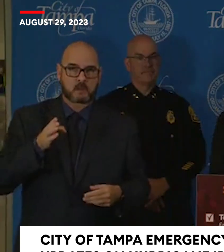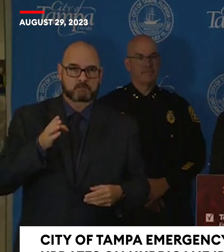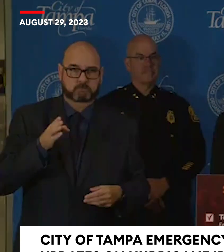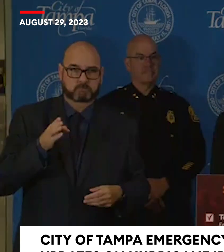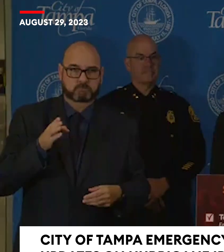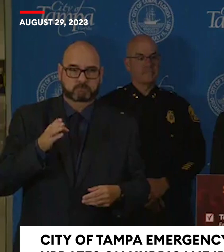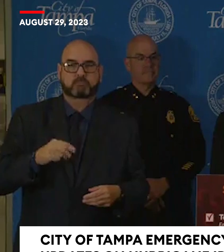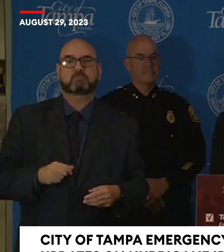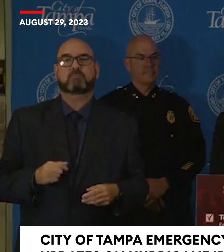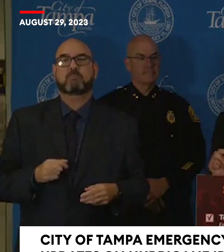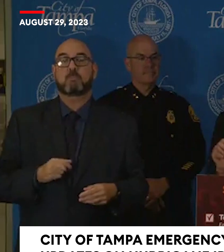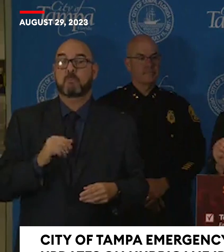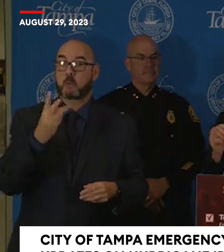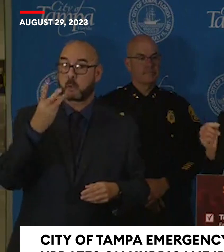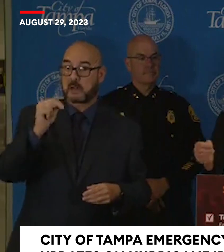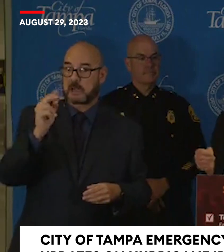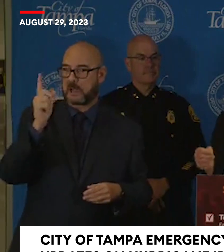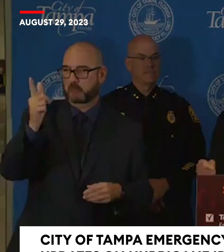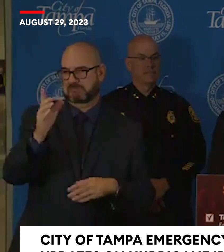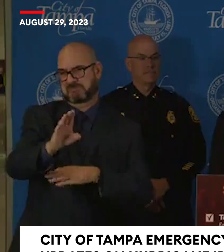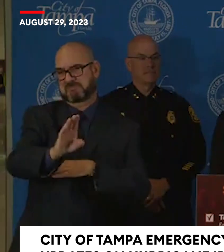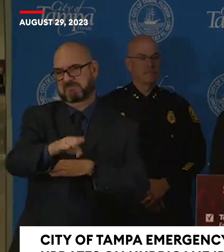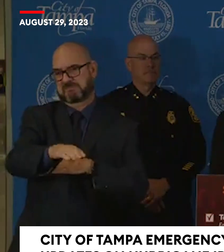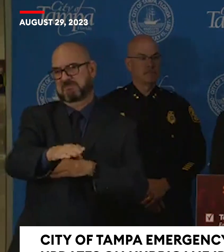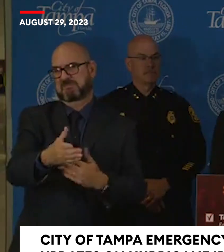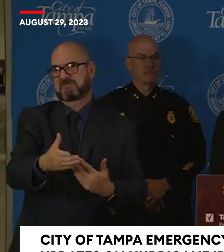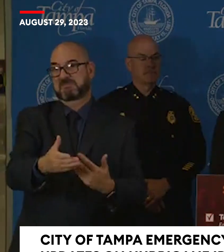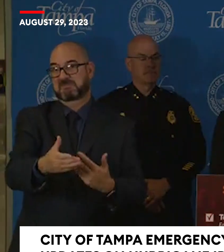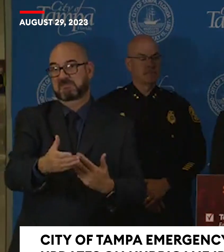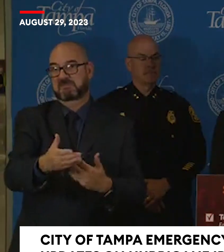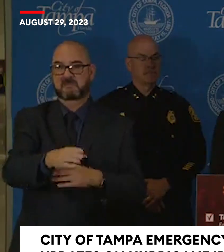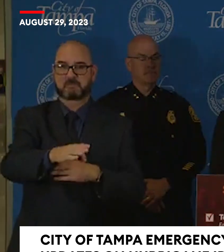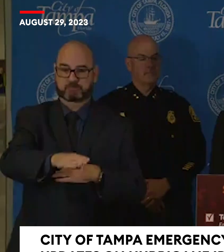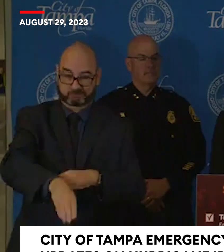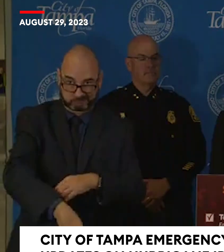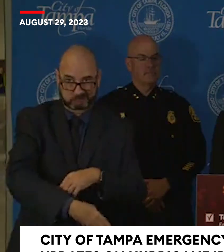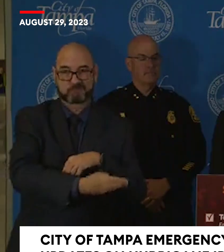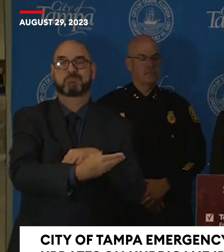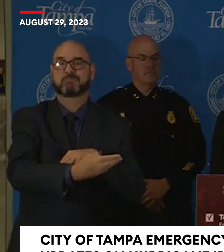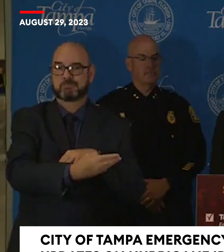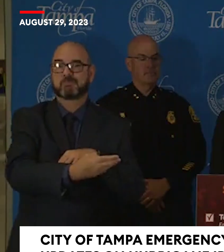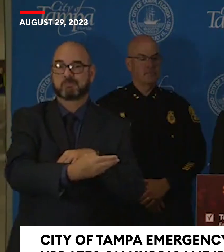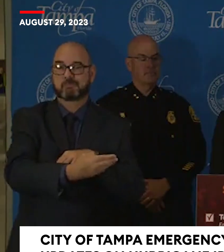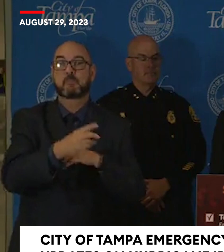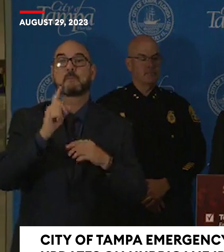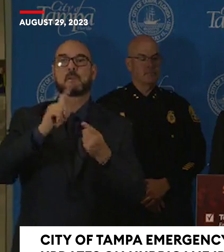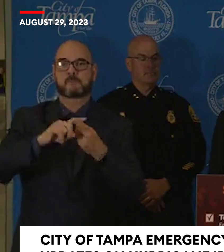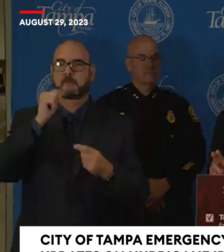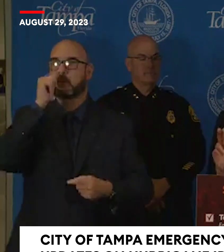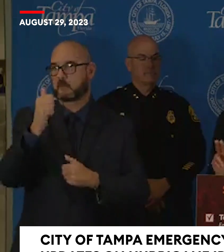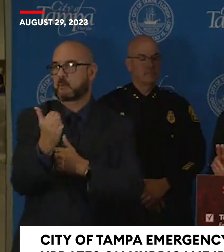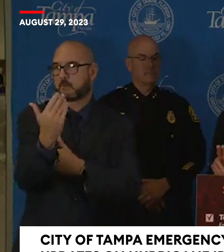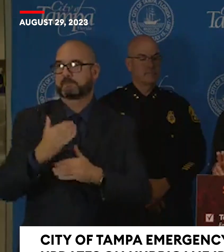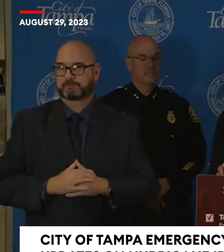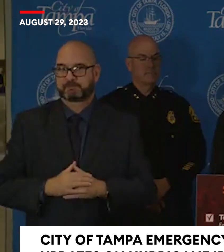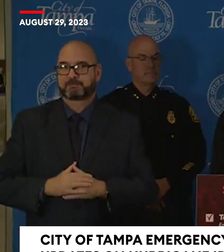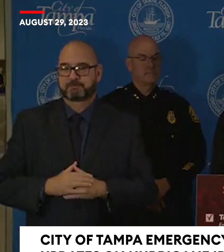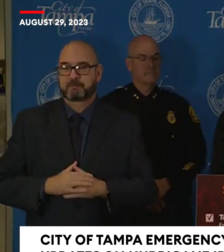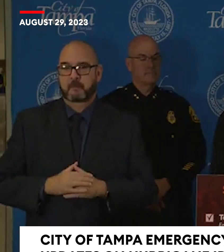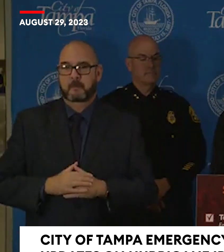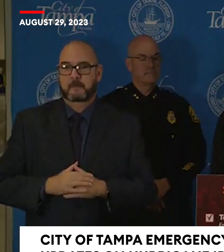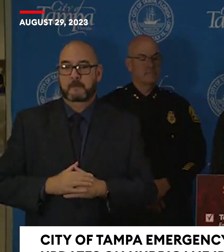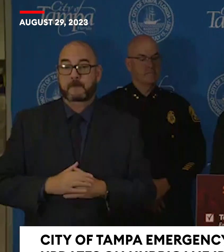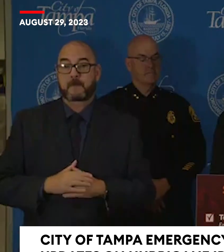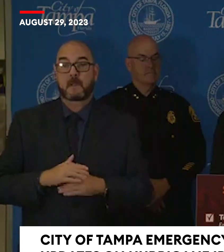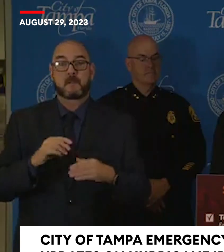later this evening, later tonight into early Wednesday morning hours. Secondly, and